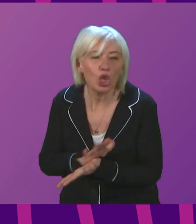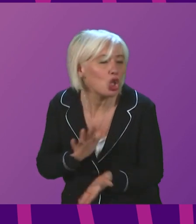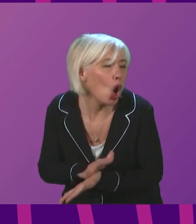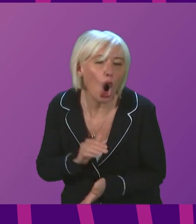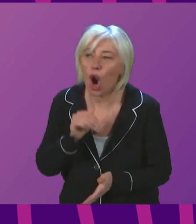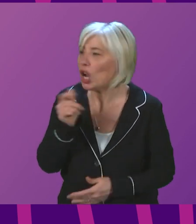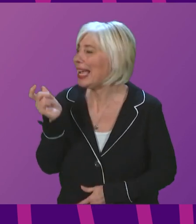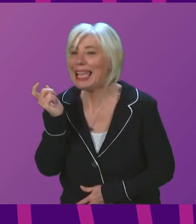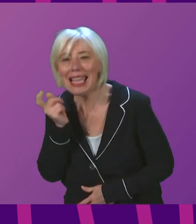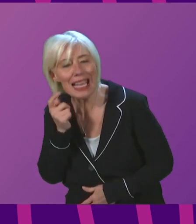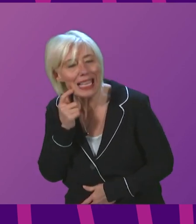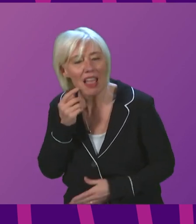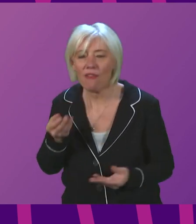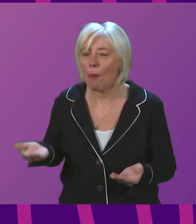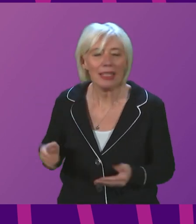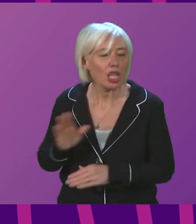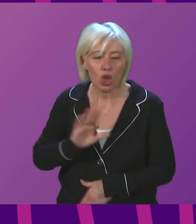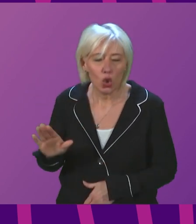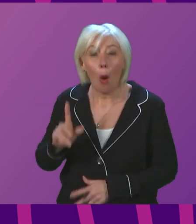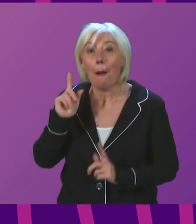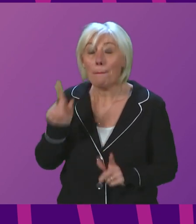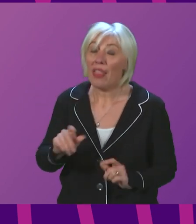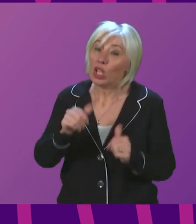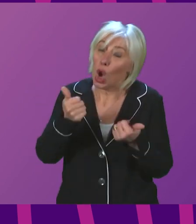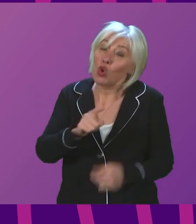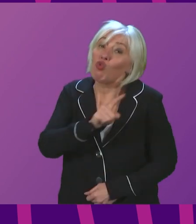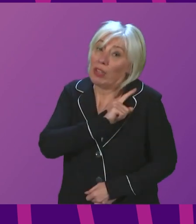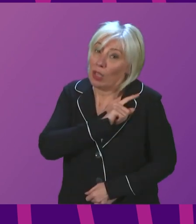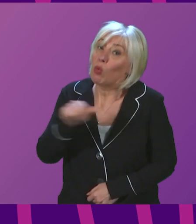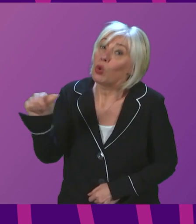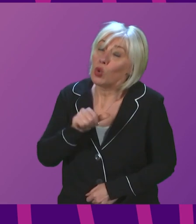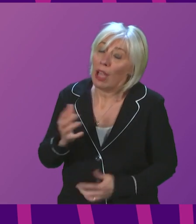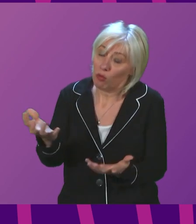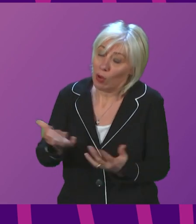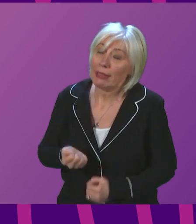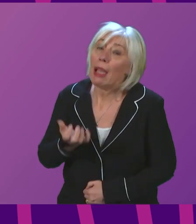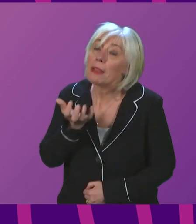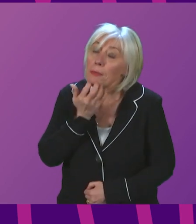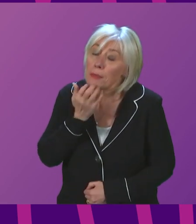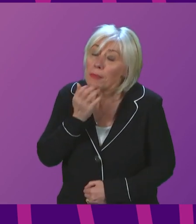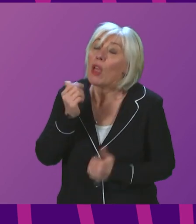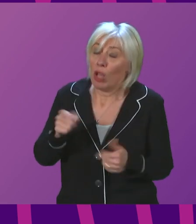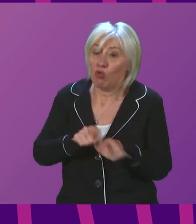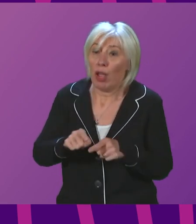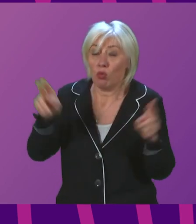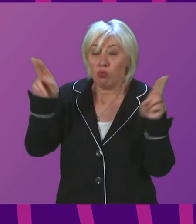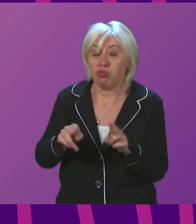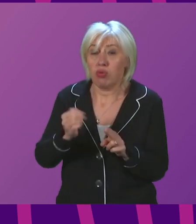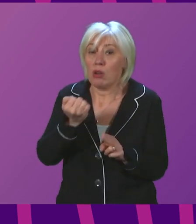for anybody or for businesses, that is one good reason, I think, why we should accept that and work together to get transmission down.